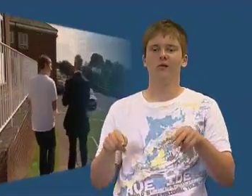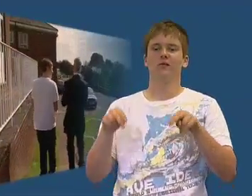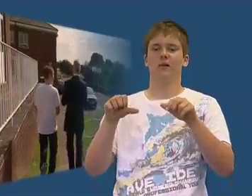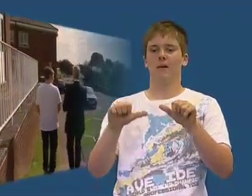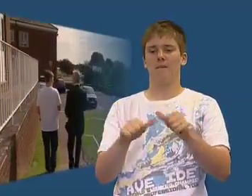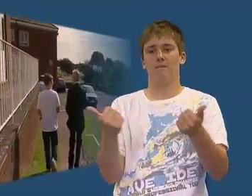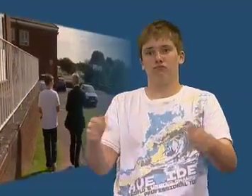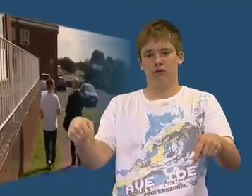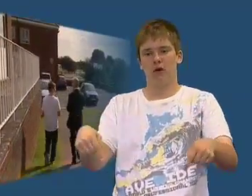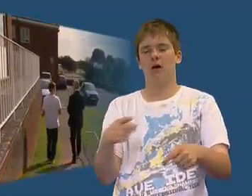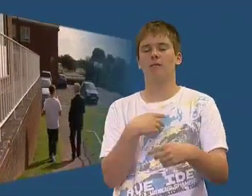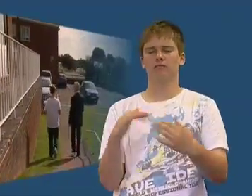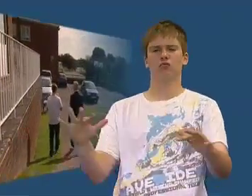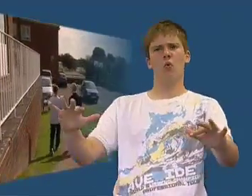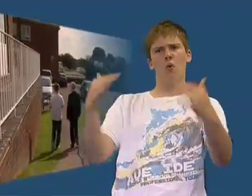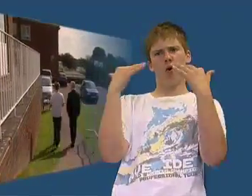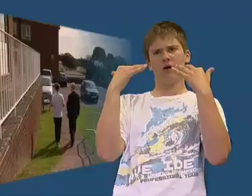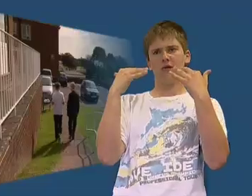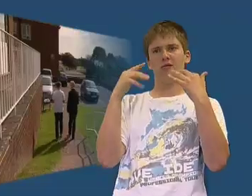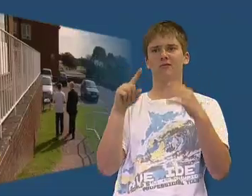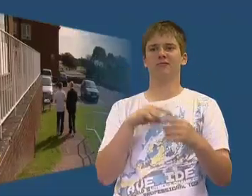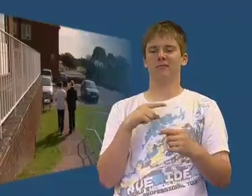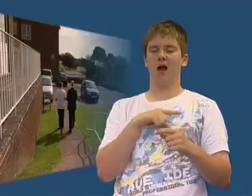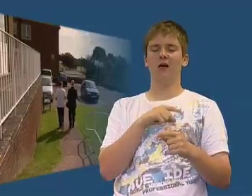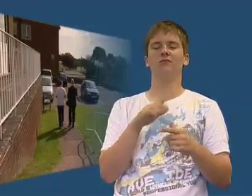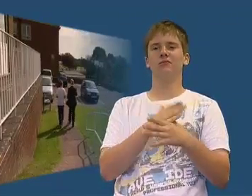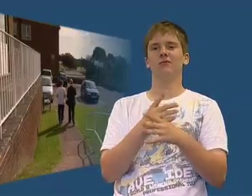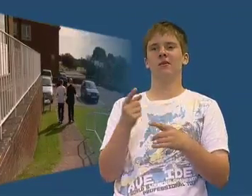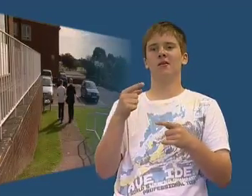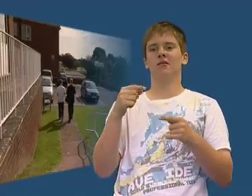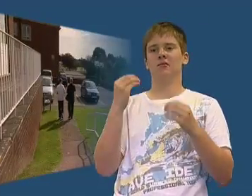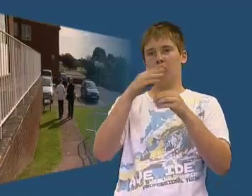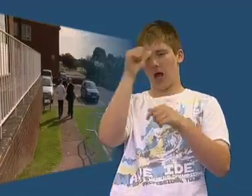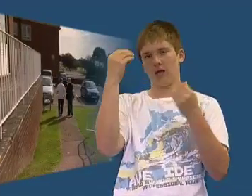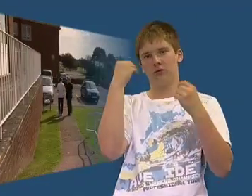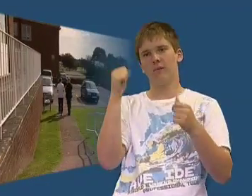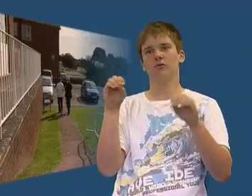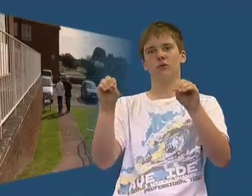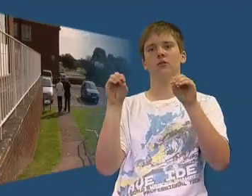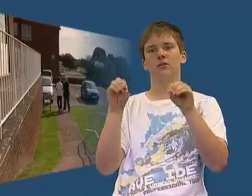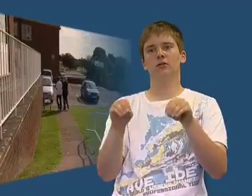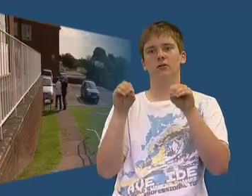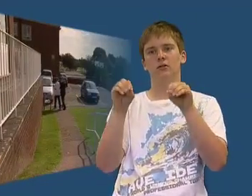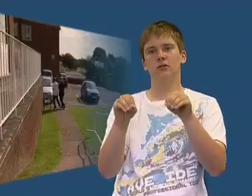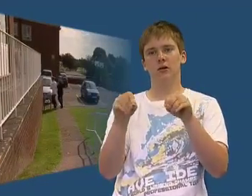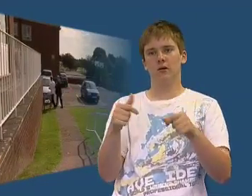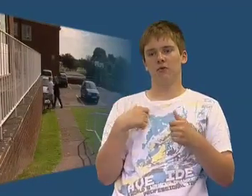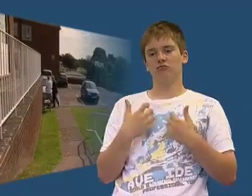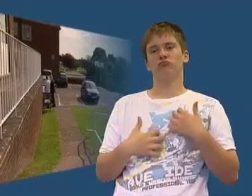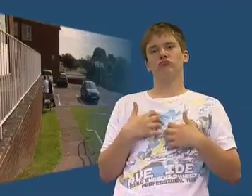It's great here. Everybody really pays attention to me and thinks about my needs and education at the Academy.